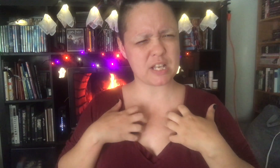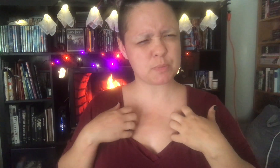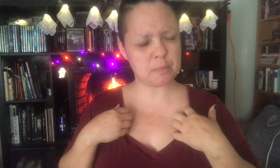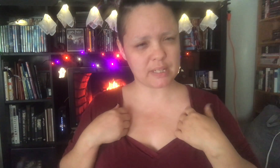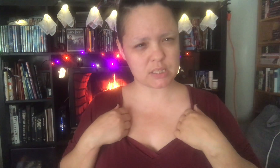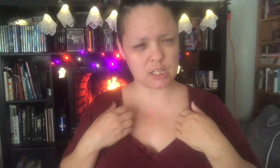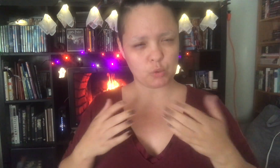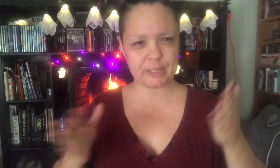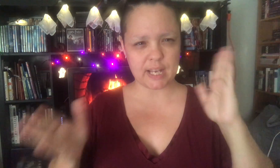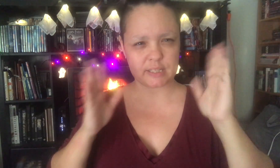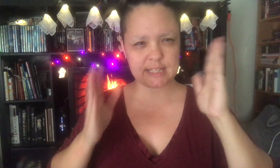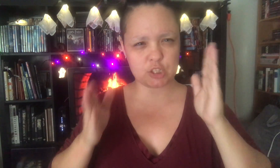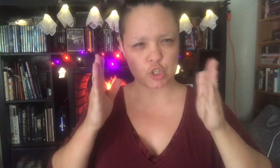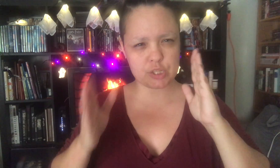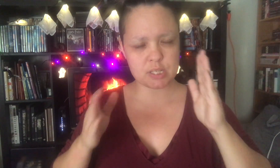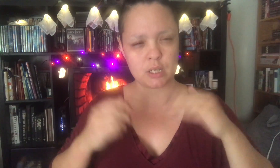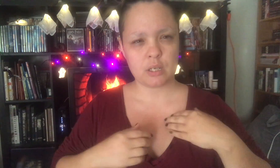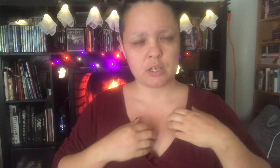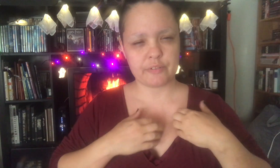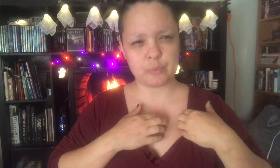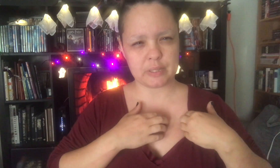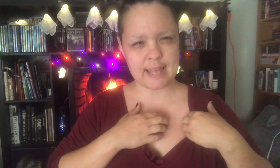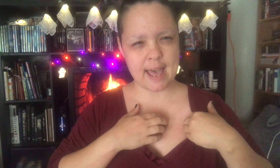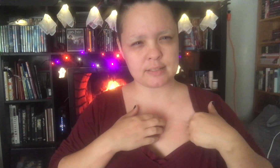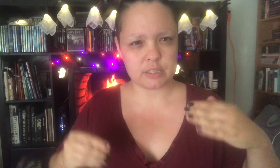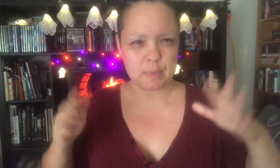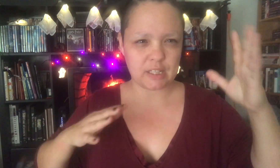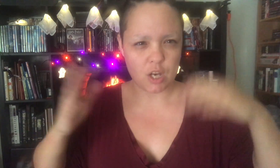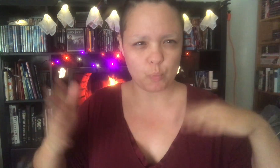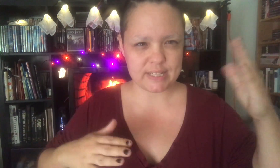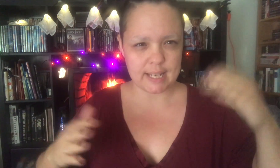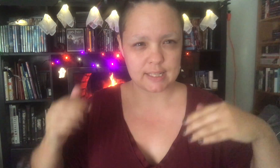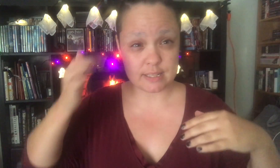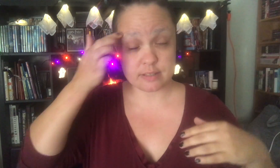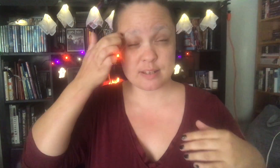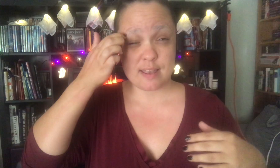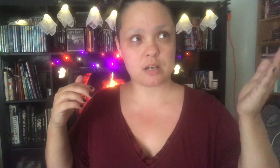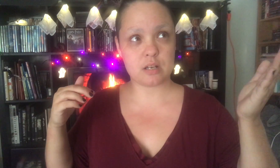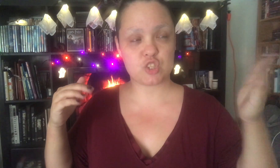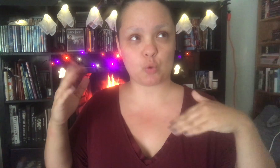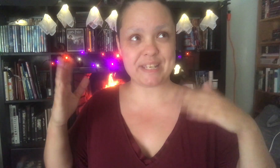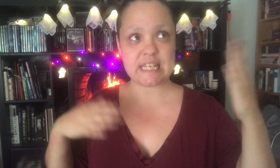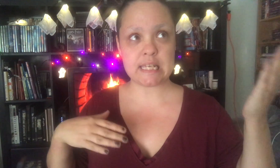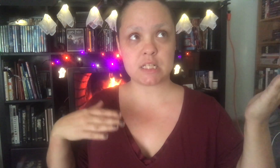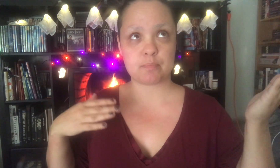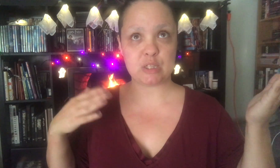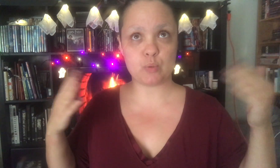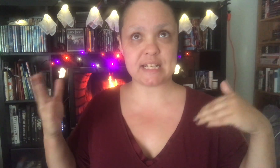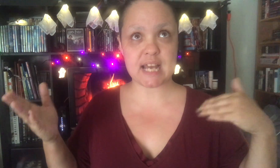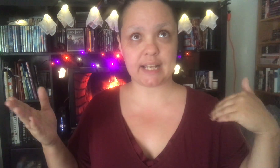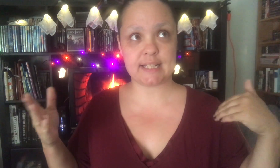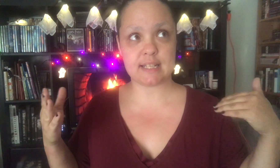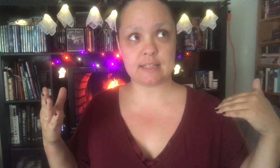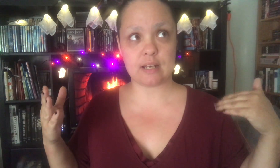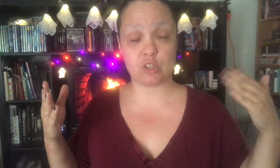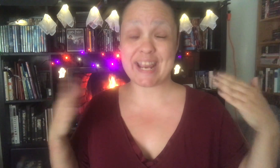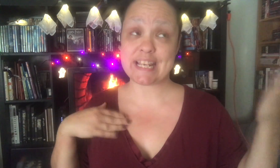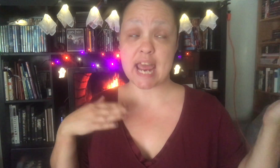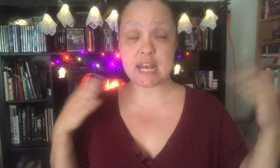husband makes dinner we kind of take turns with that depending on what day it is. So we eat between nine and or eight and